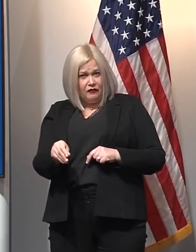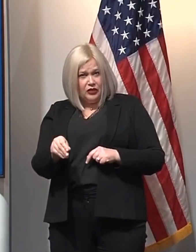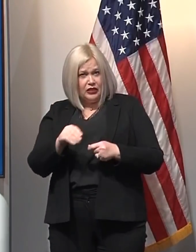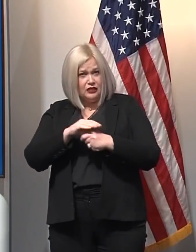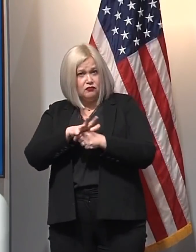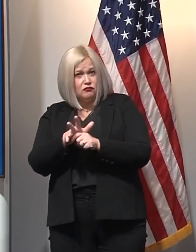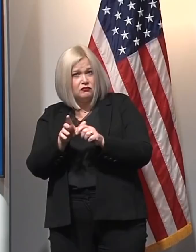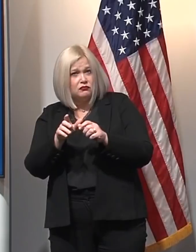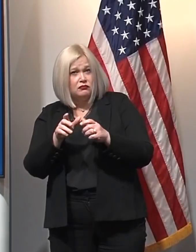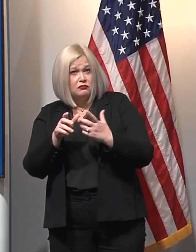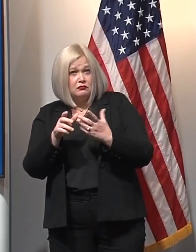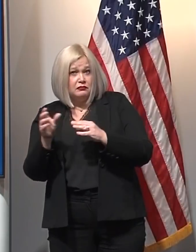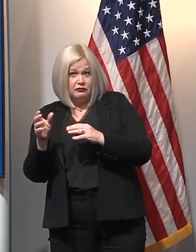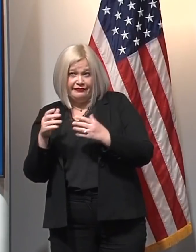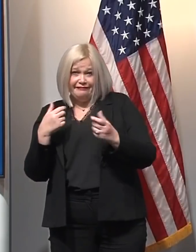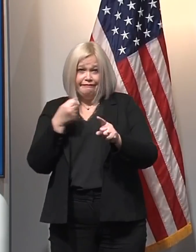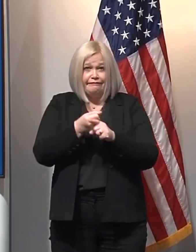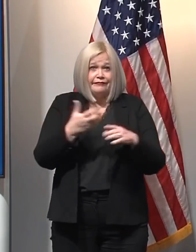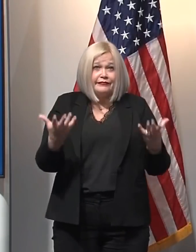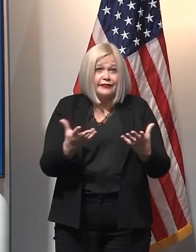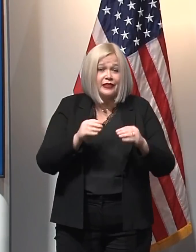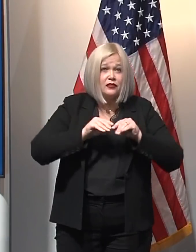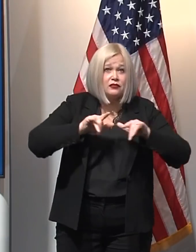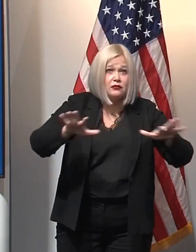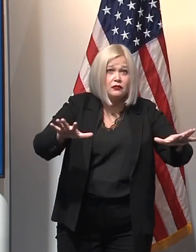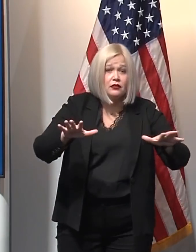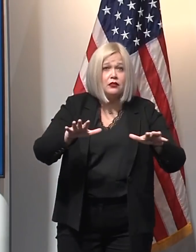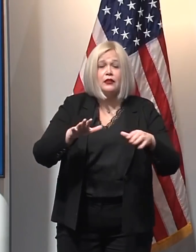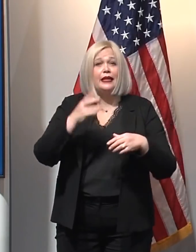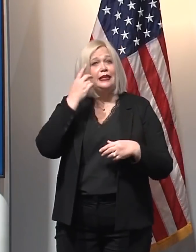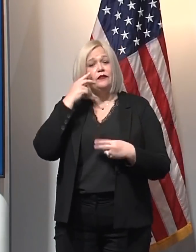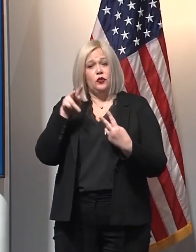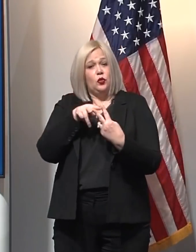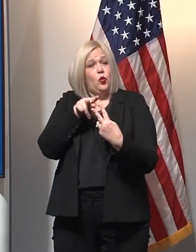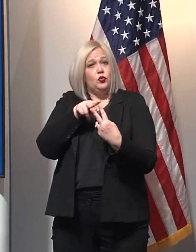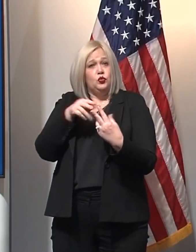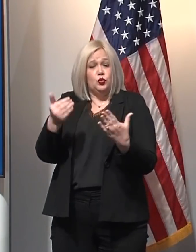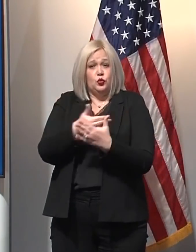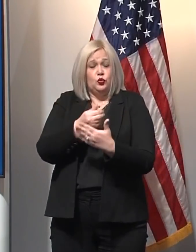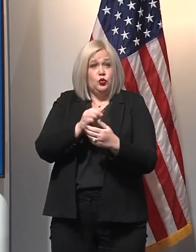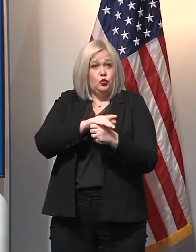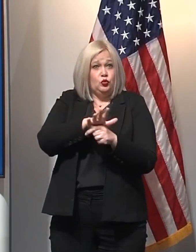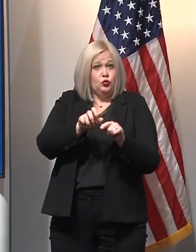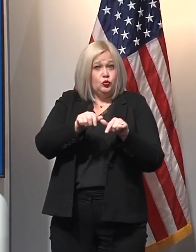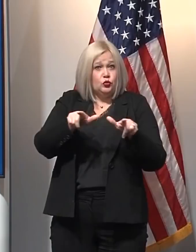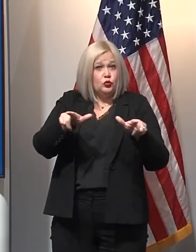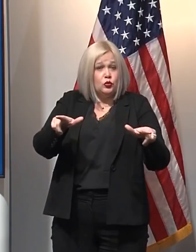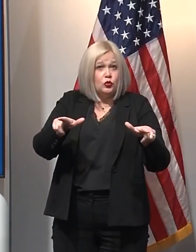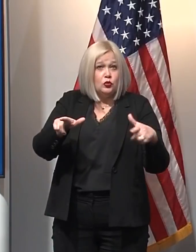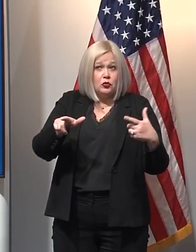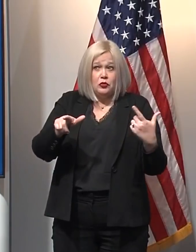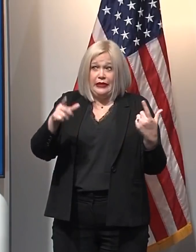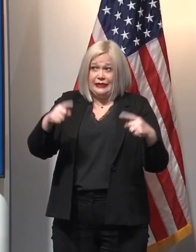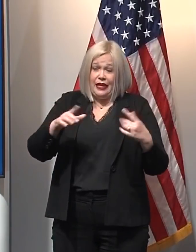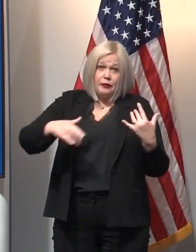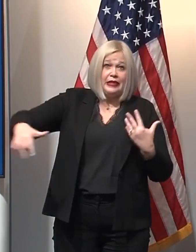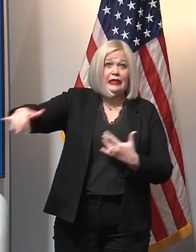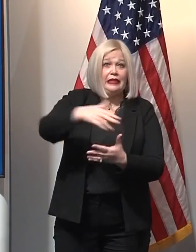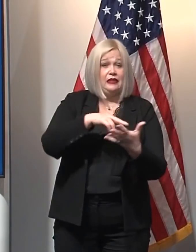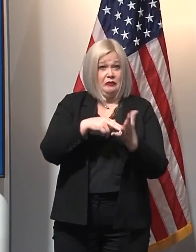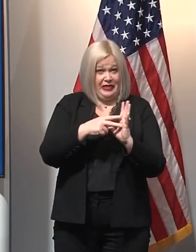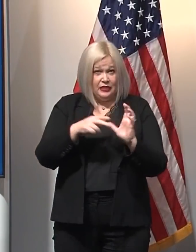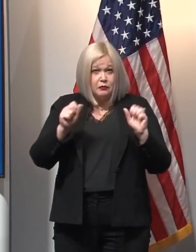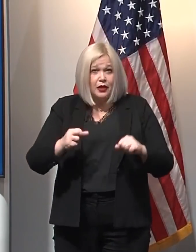these become the dominant viruses going around, what's the likelihood that we could go back to more lockdowns of restaurants